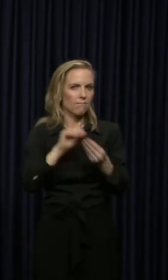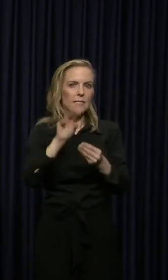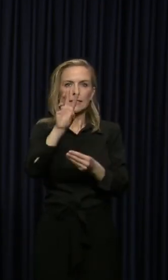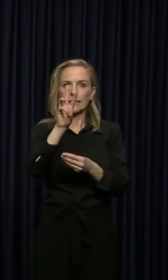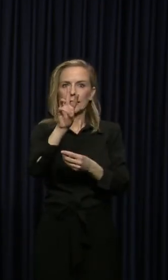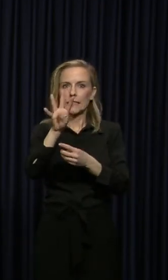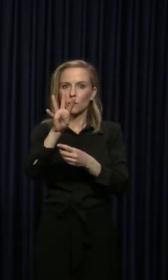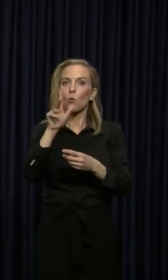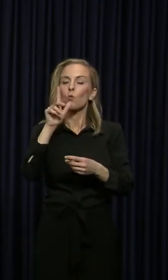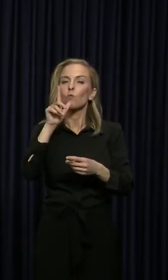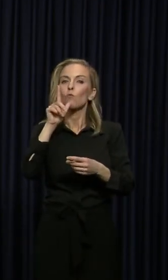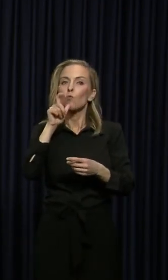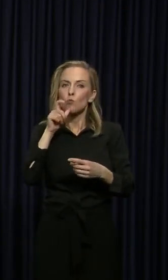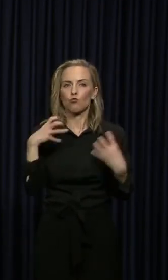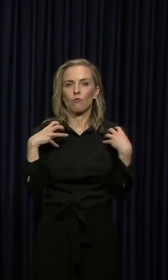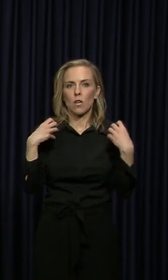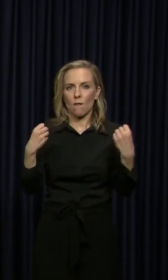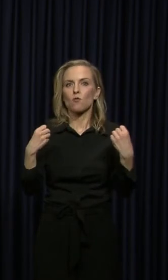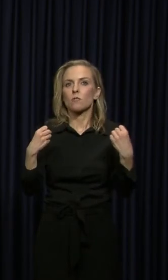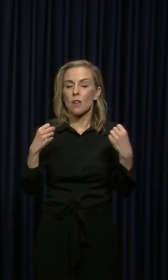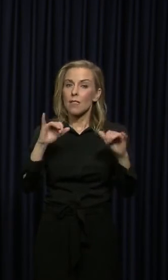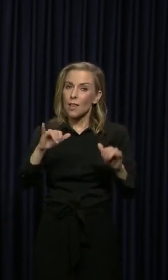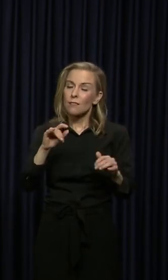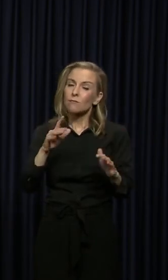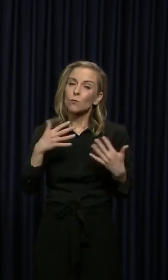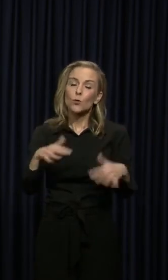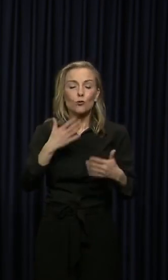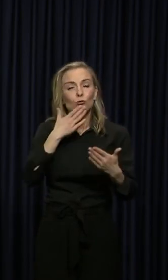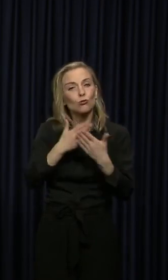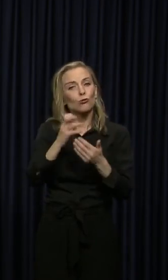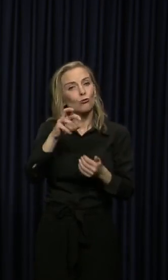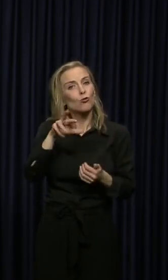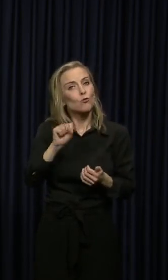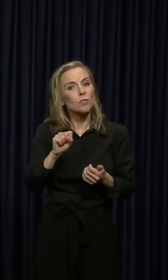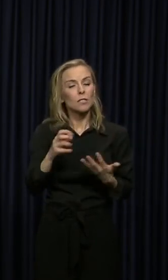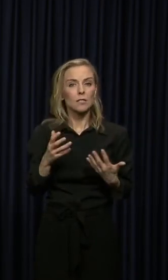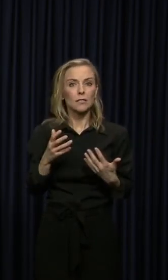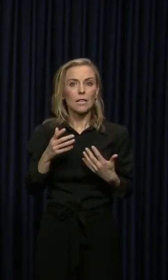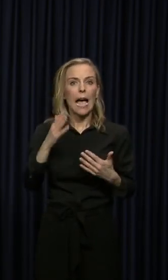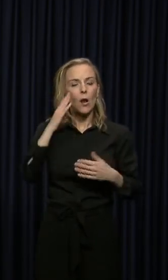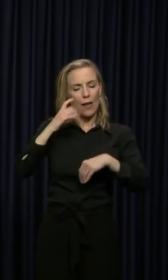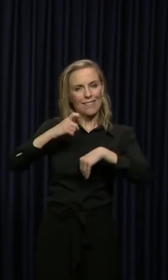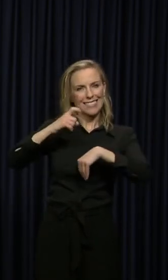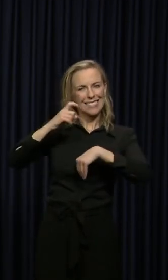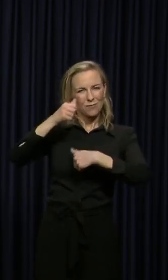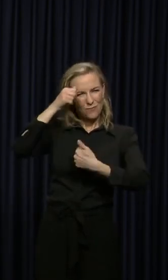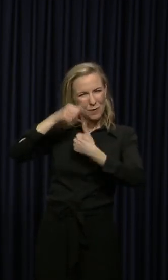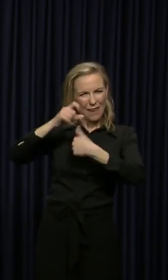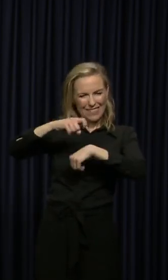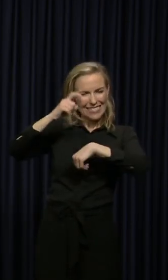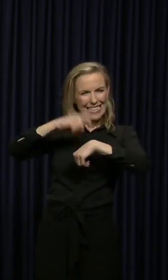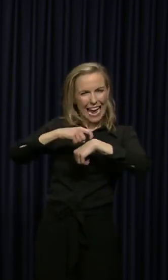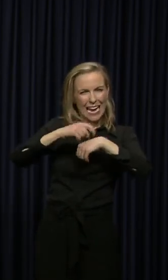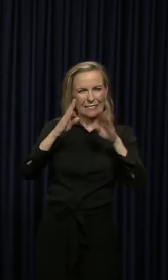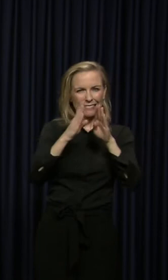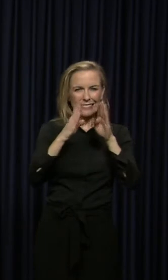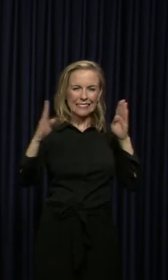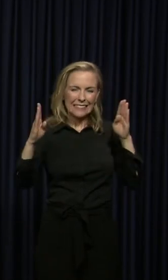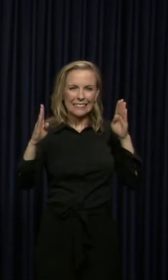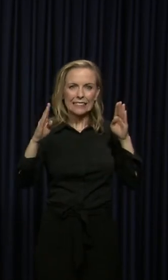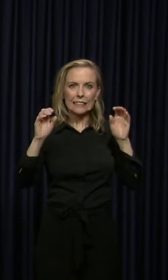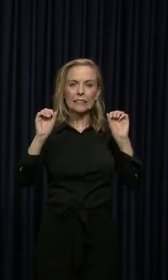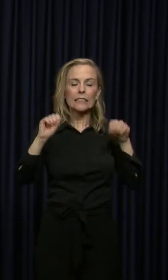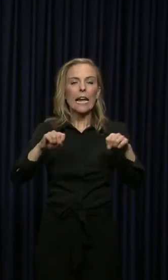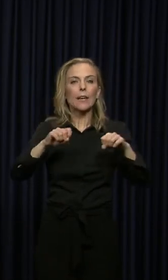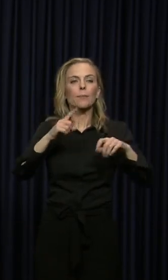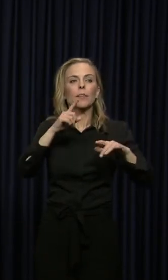And that's some really good news. Now remember, it takes a period of time. Symptoms can be dormant